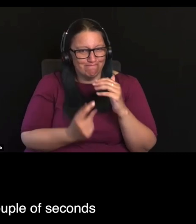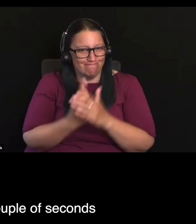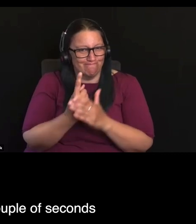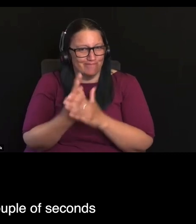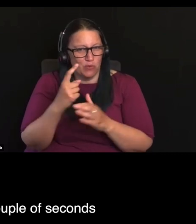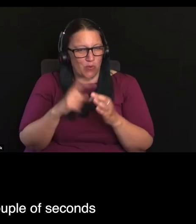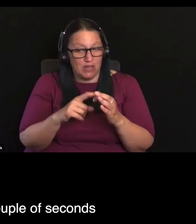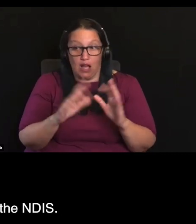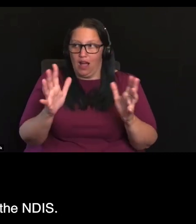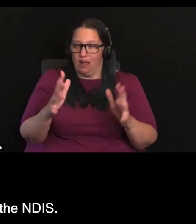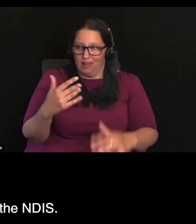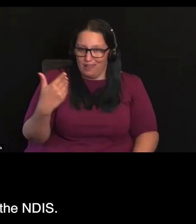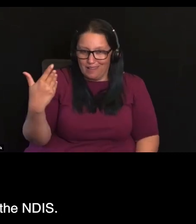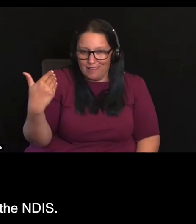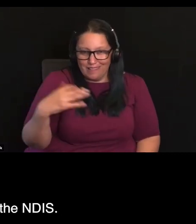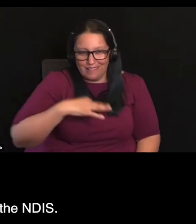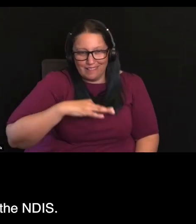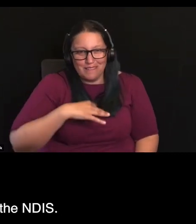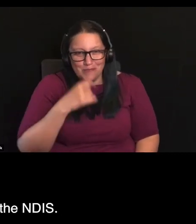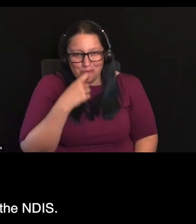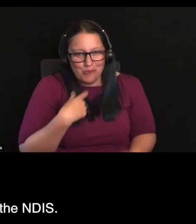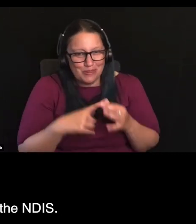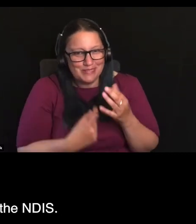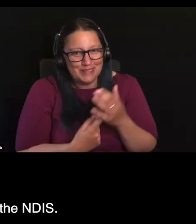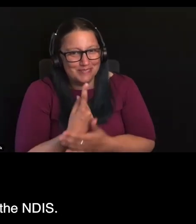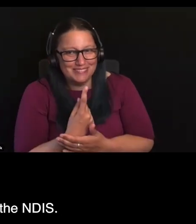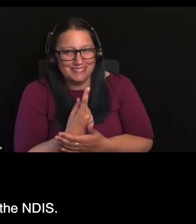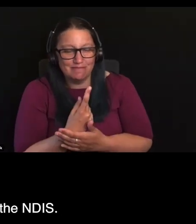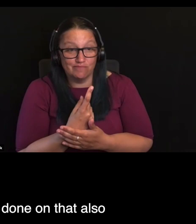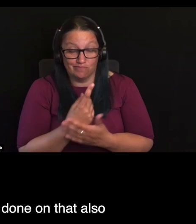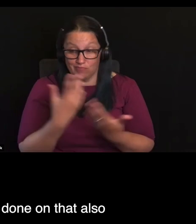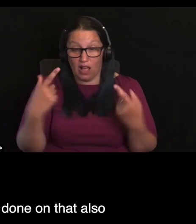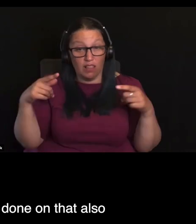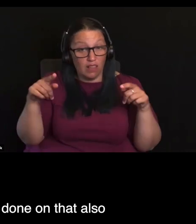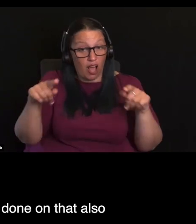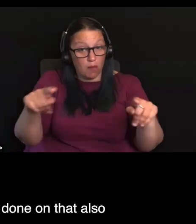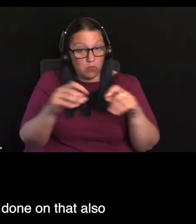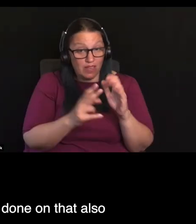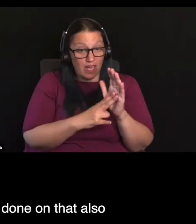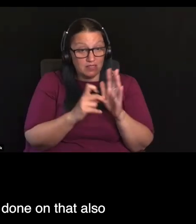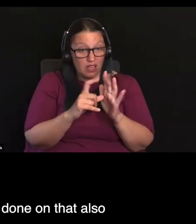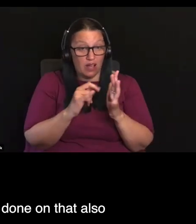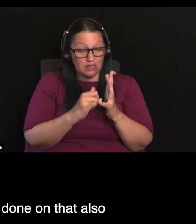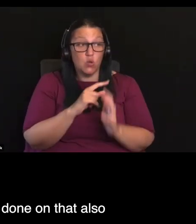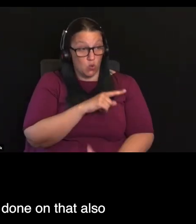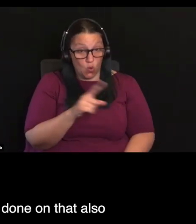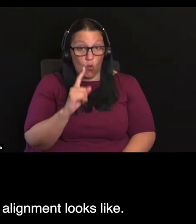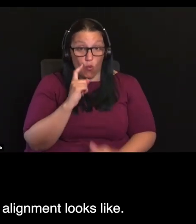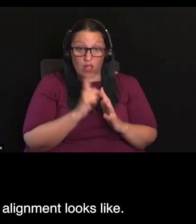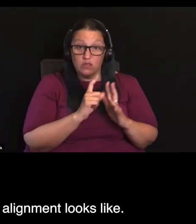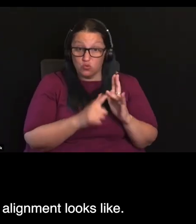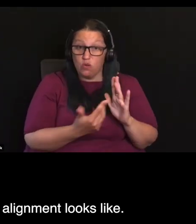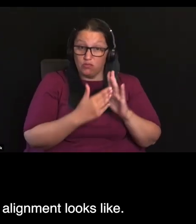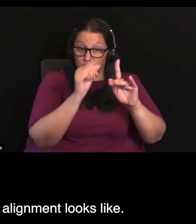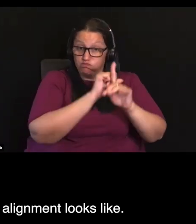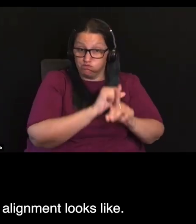couple of seconds around kind of the alignment with the NDIS. So, really that further work is being done on that also within